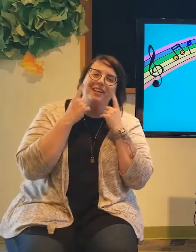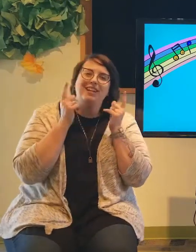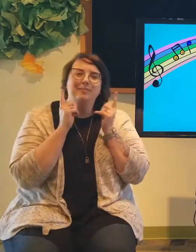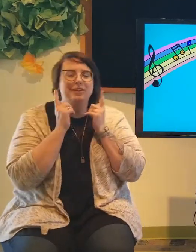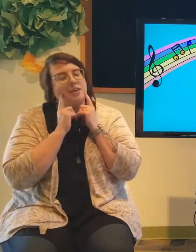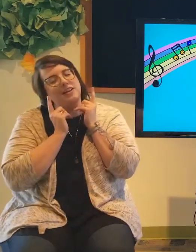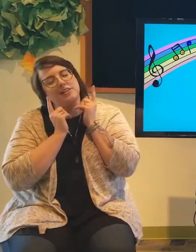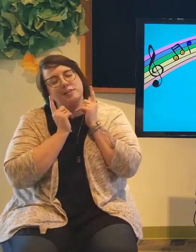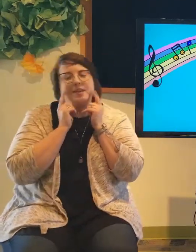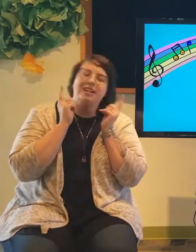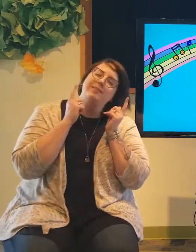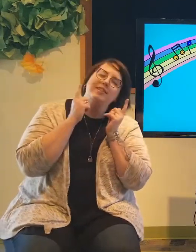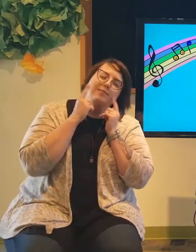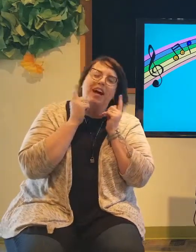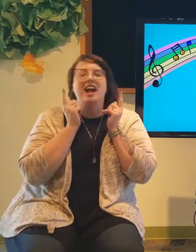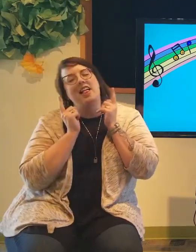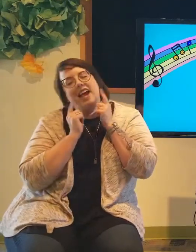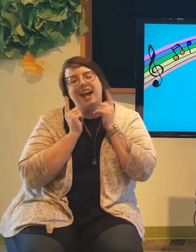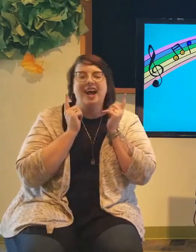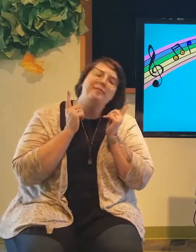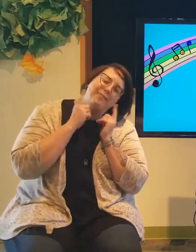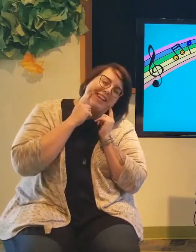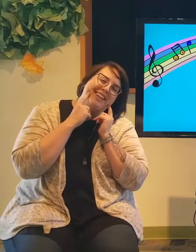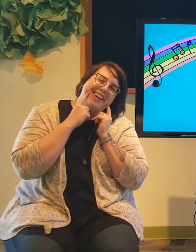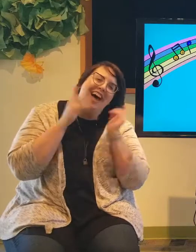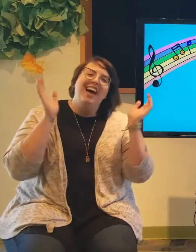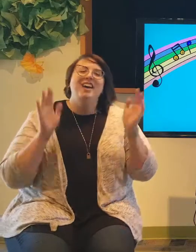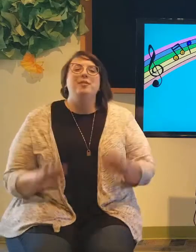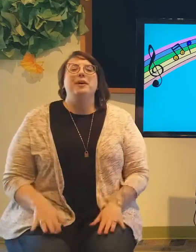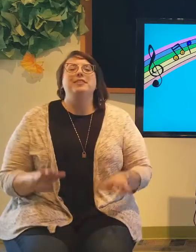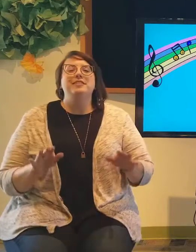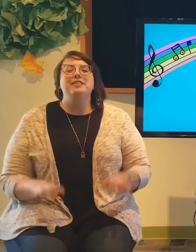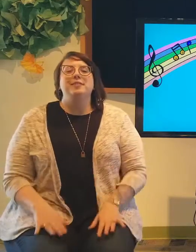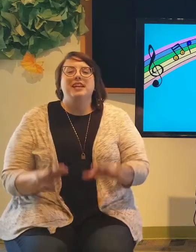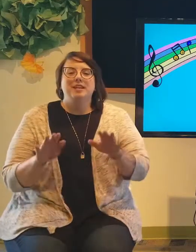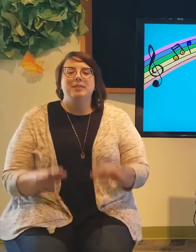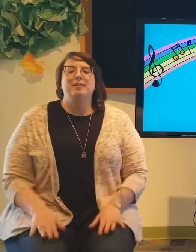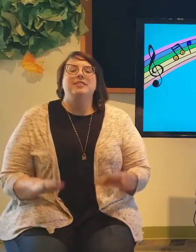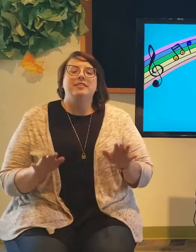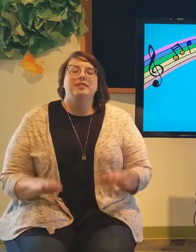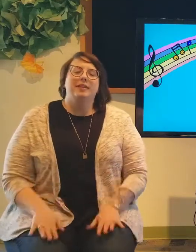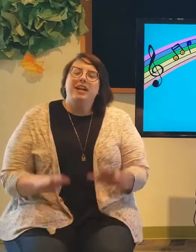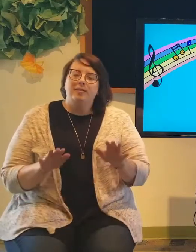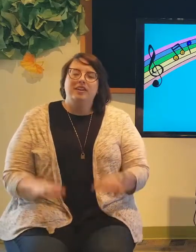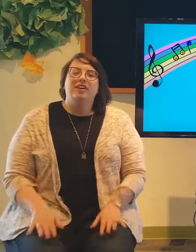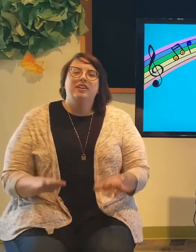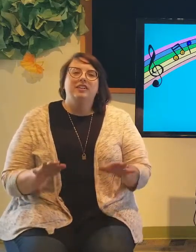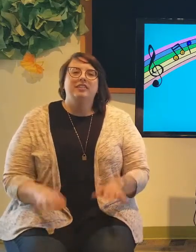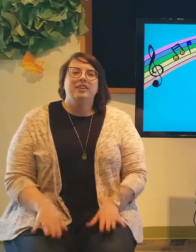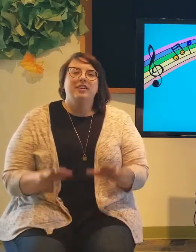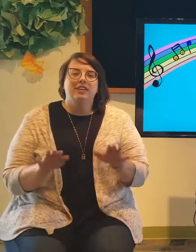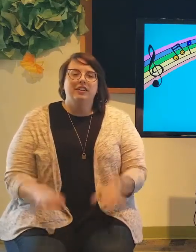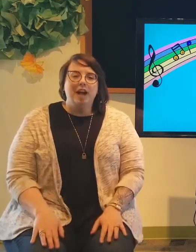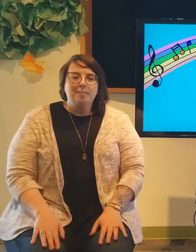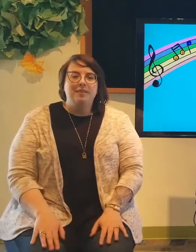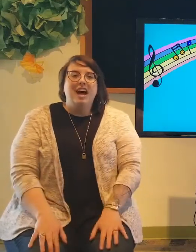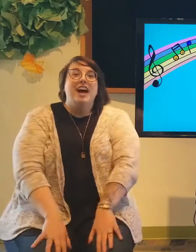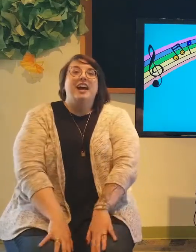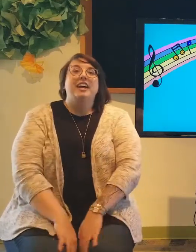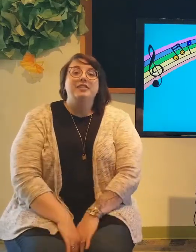baby, watch the baby smile at me. Bounce the baby, bounce the baby on your lap. And